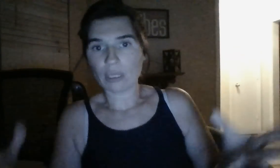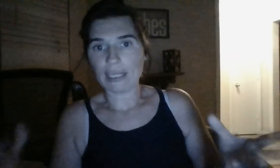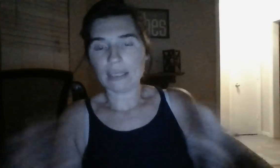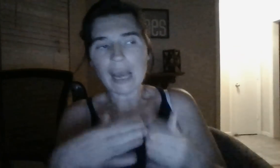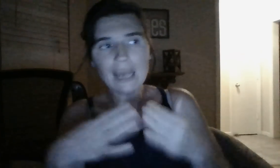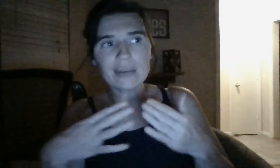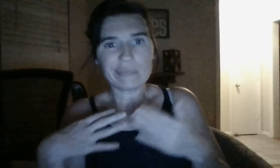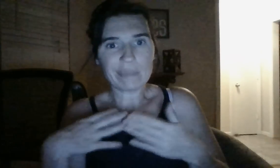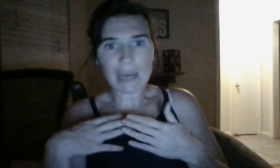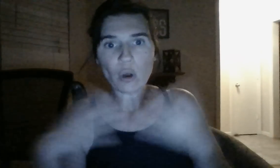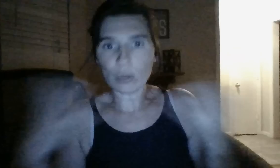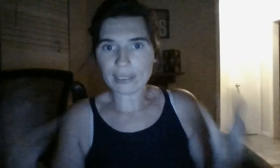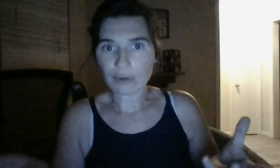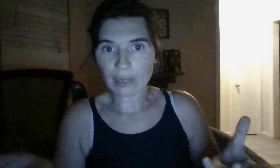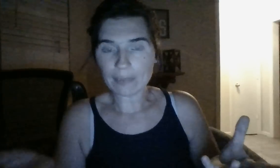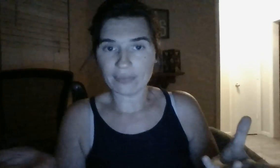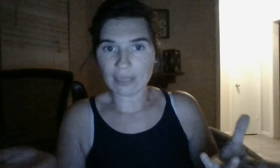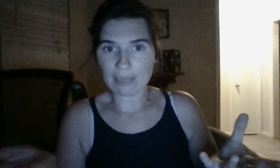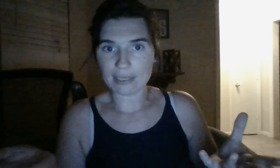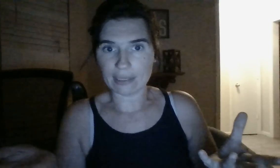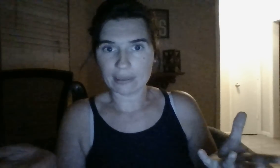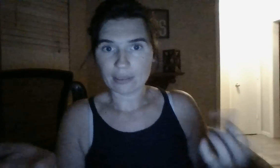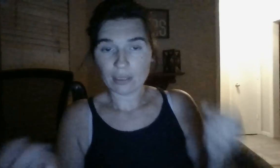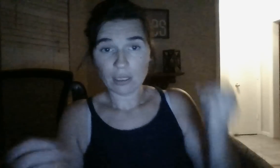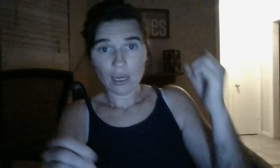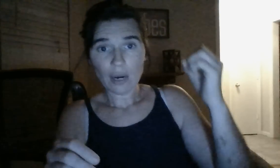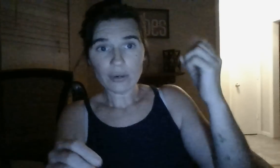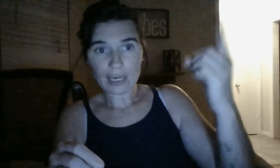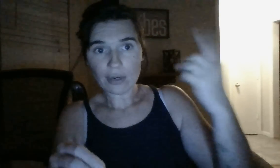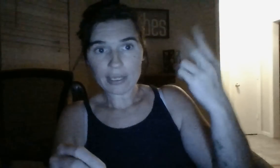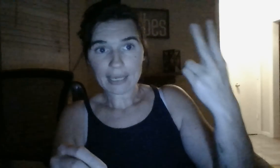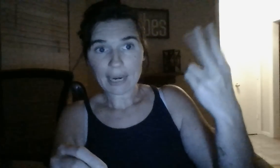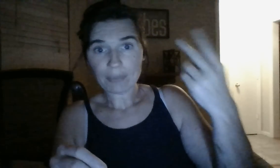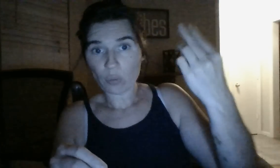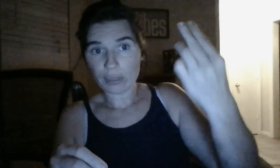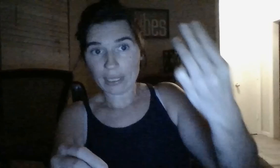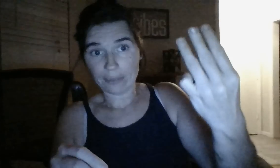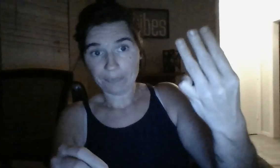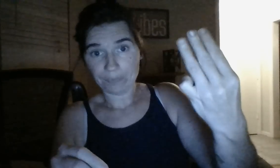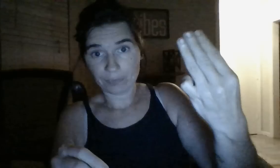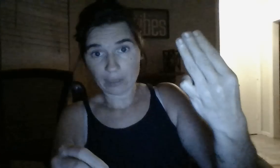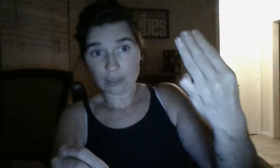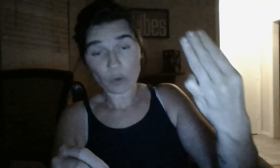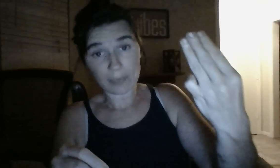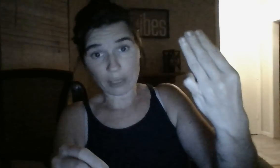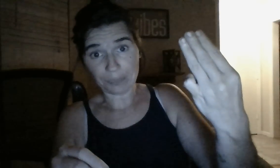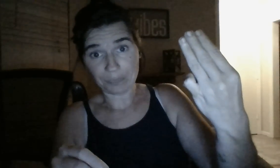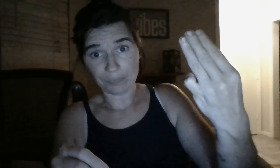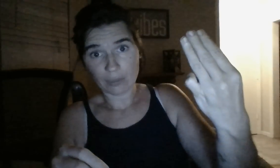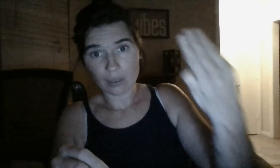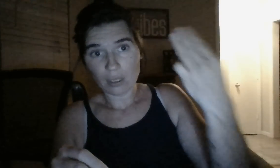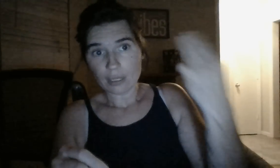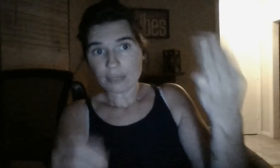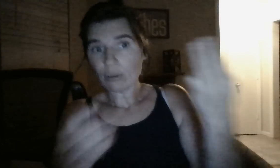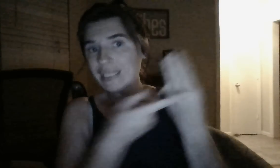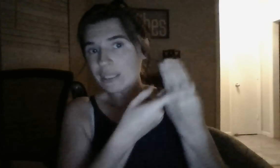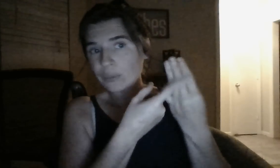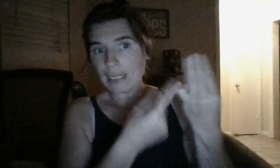you clean. Not by the whole entire company, if that makes sense. I heard an Aries, a Capricorn, and a Scorpio. So, at least three